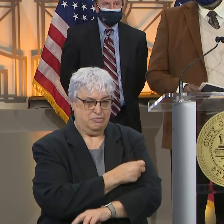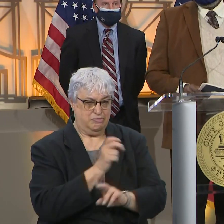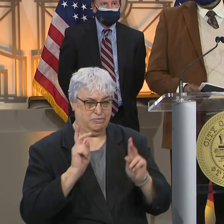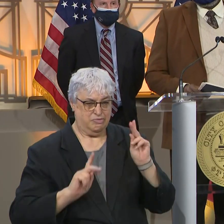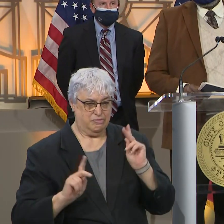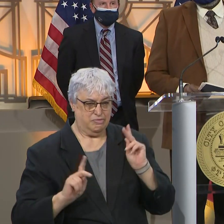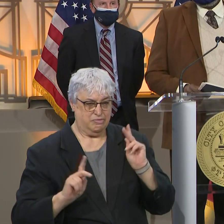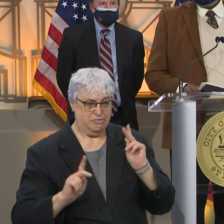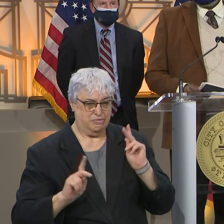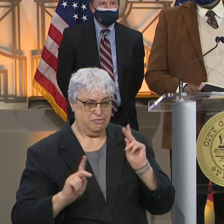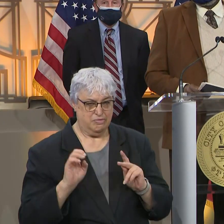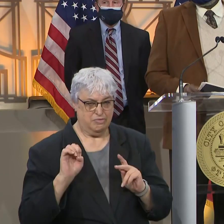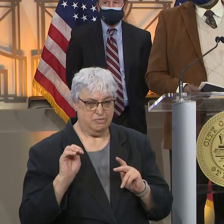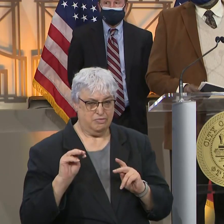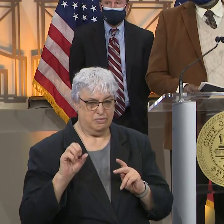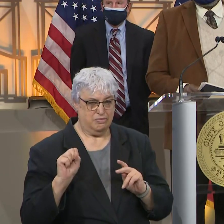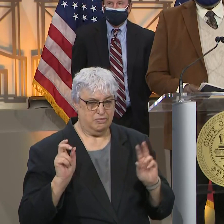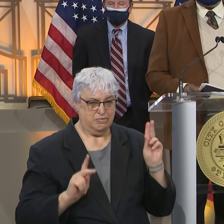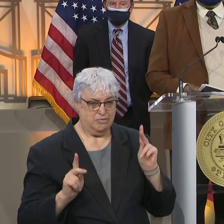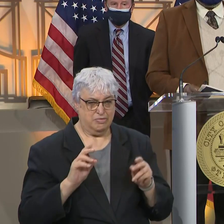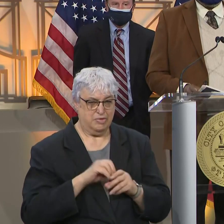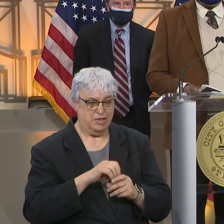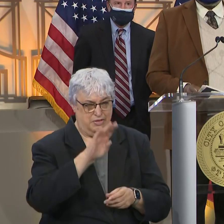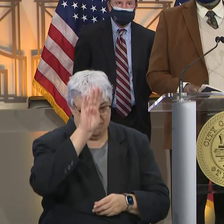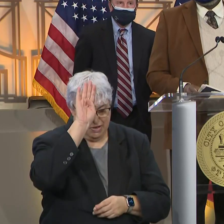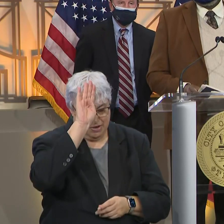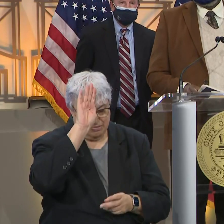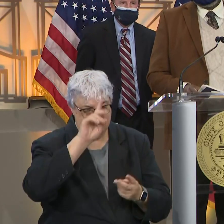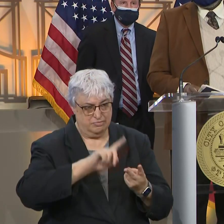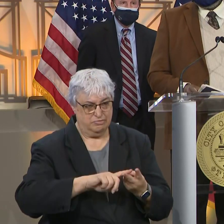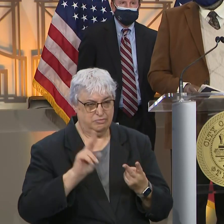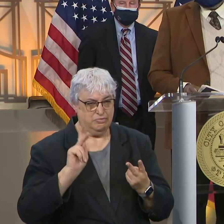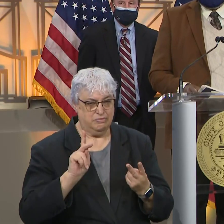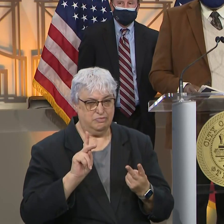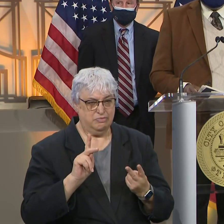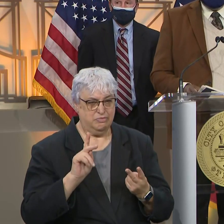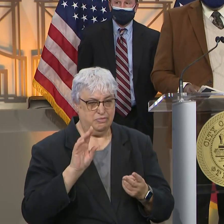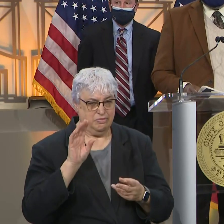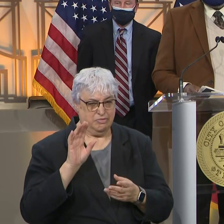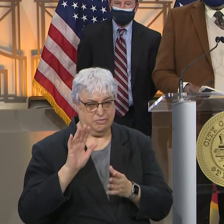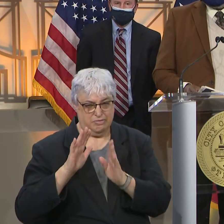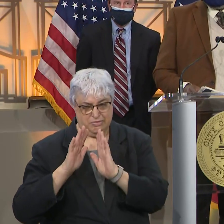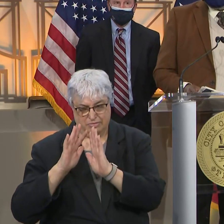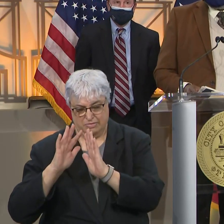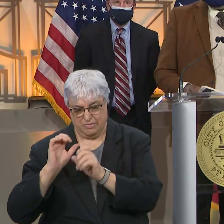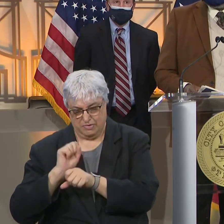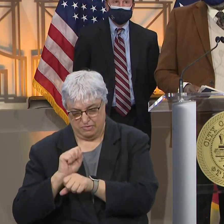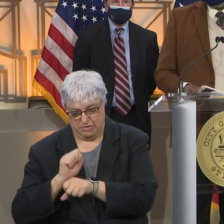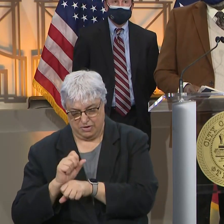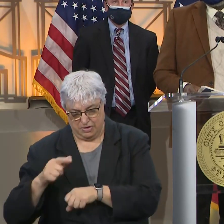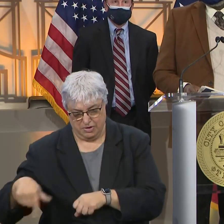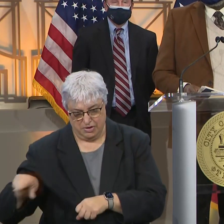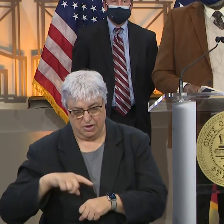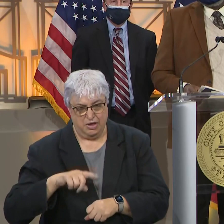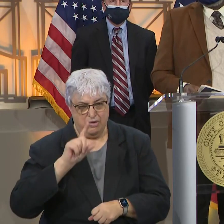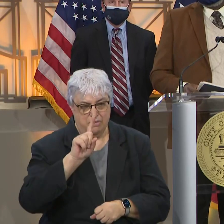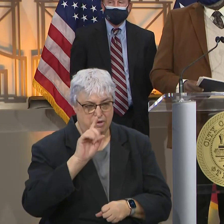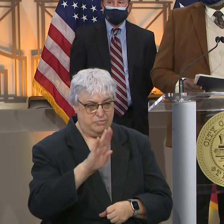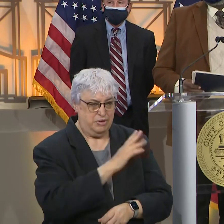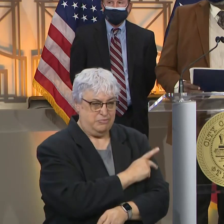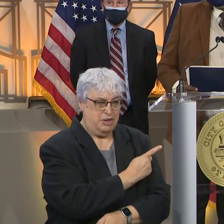folks, EMS personnel within the fire department, some of the people that were within their system, as well as their 1B patients.